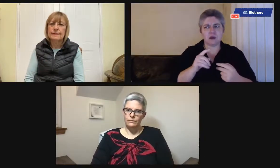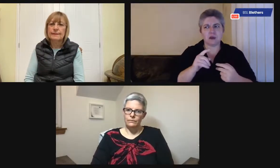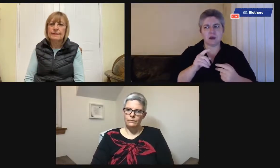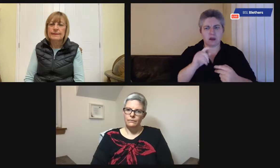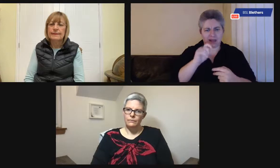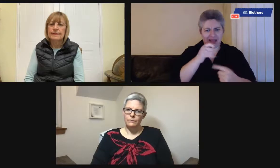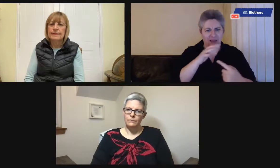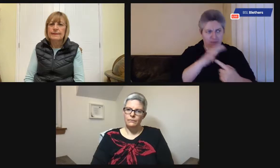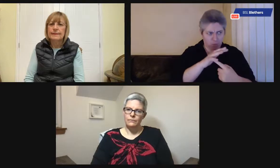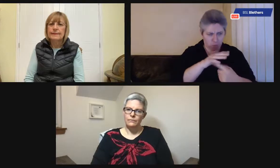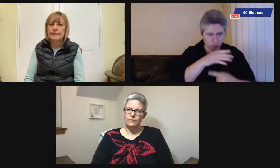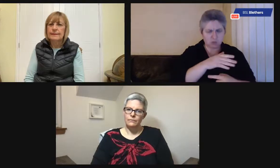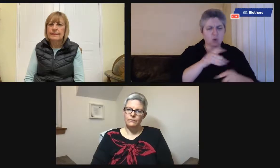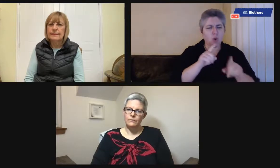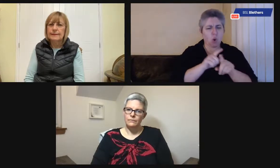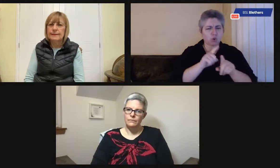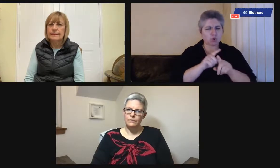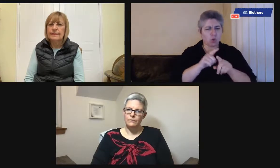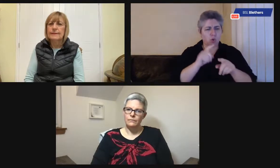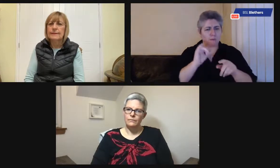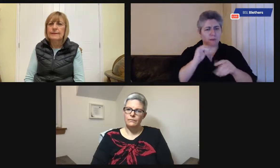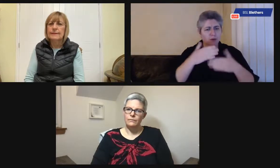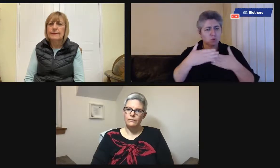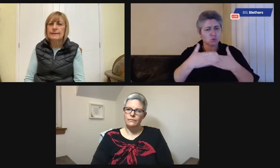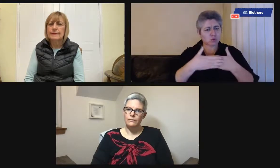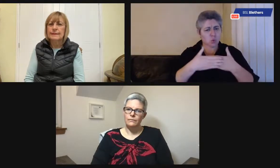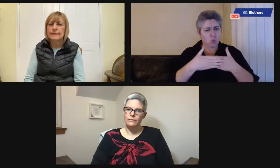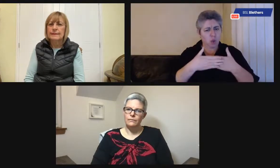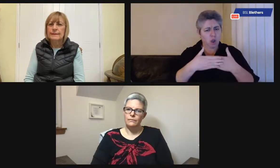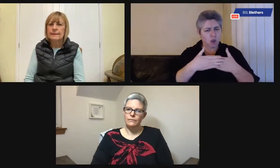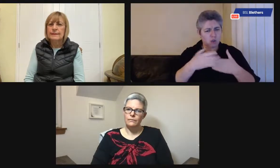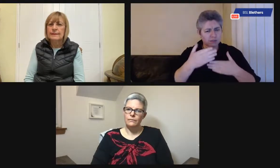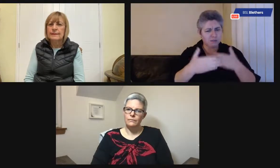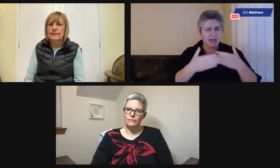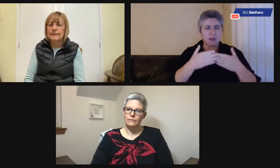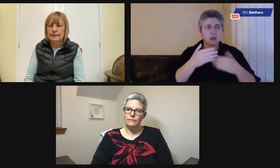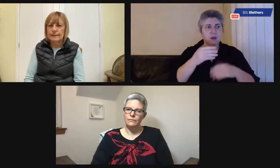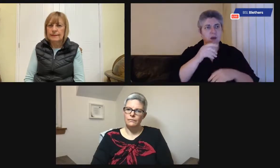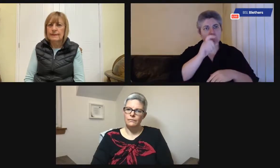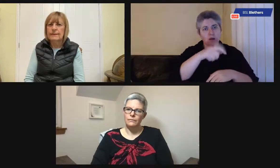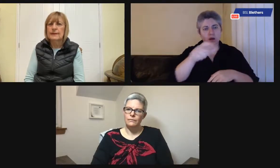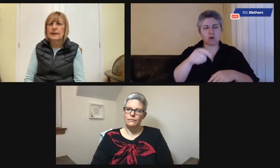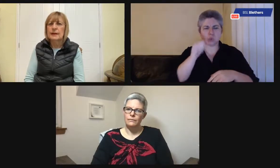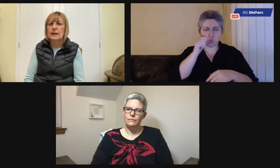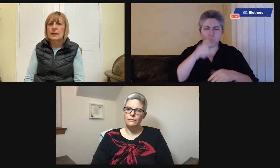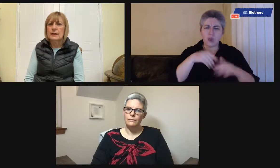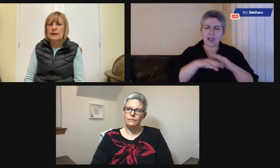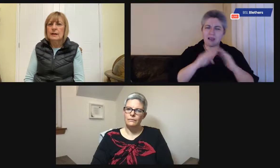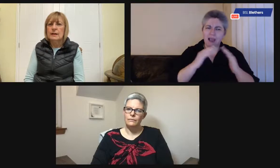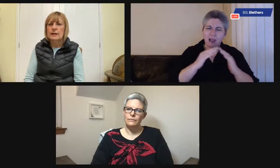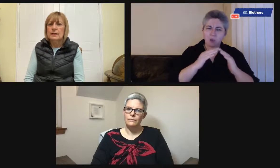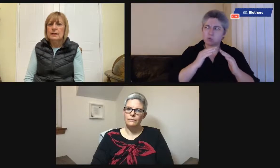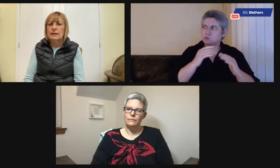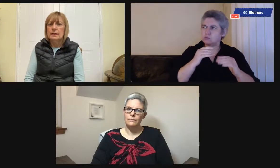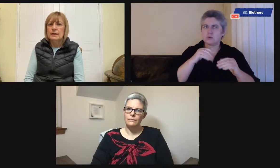And secondly, you might want to have